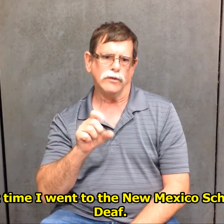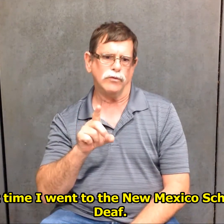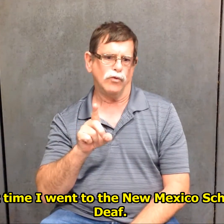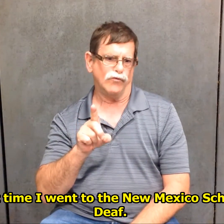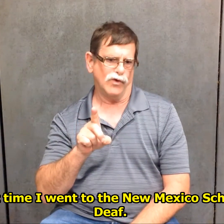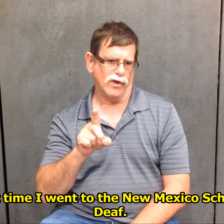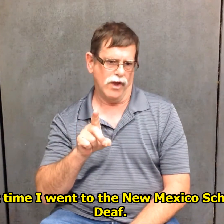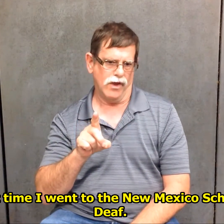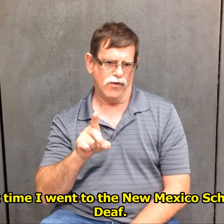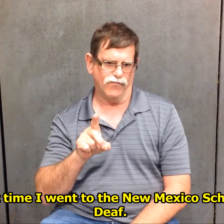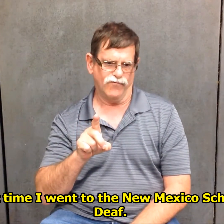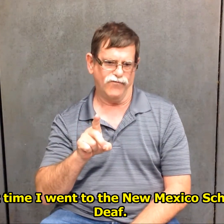for the Deaf.